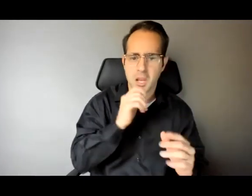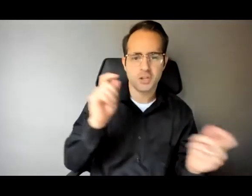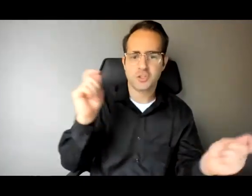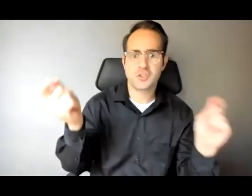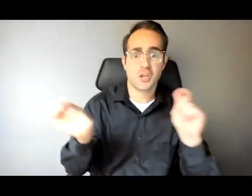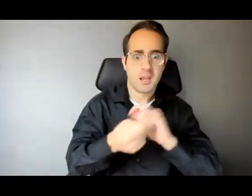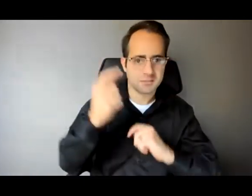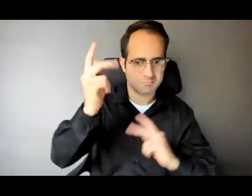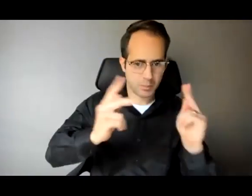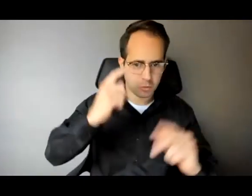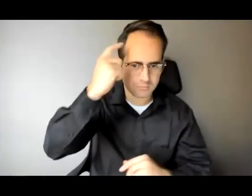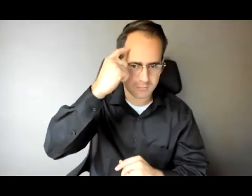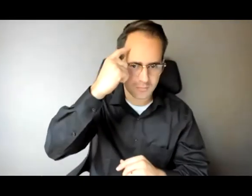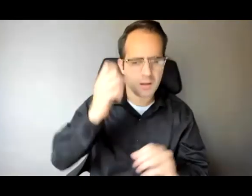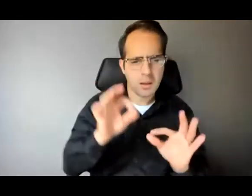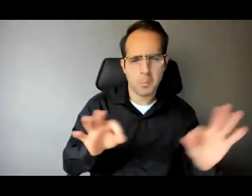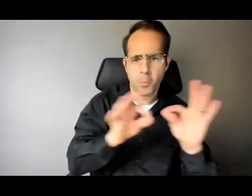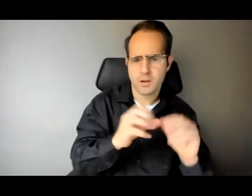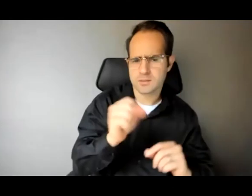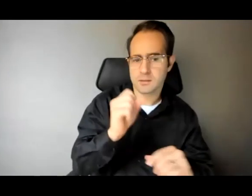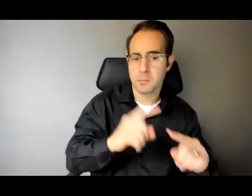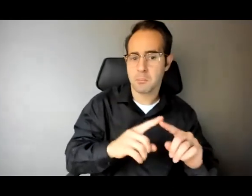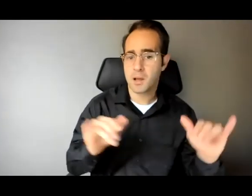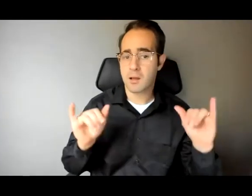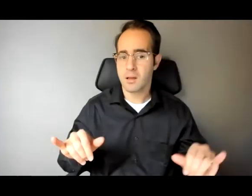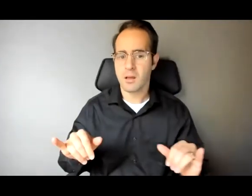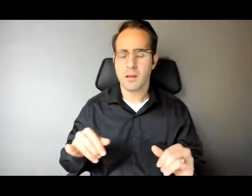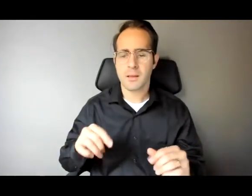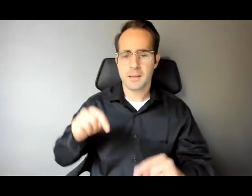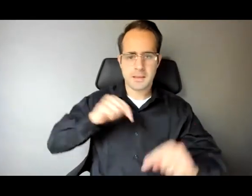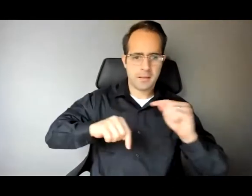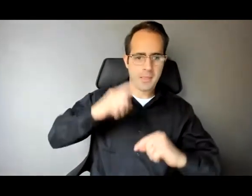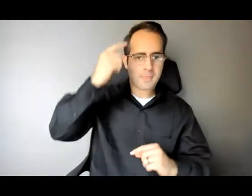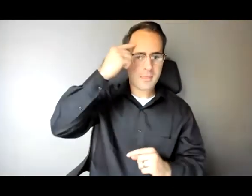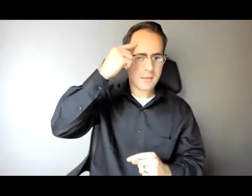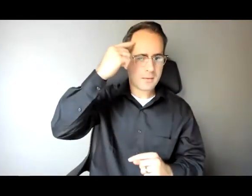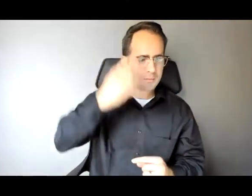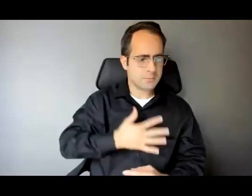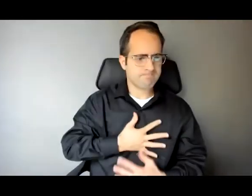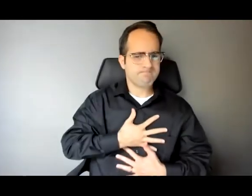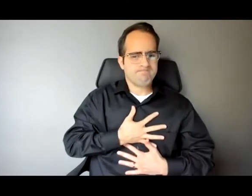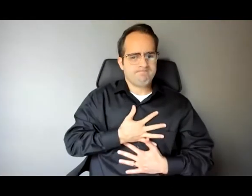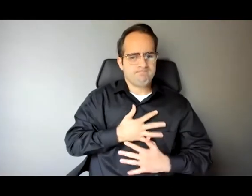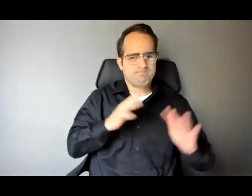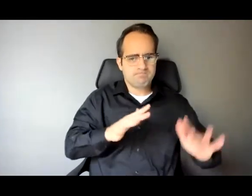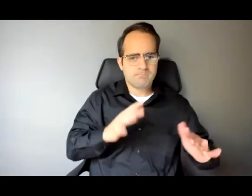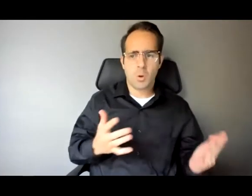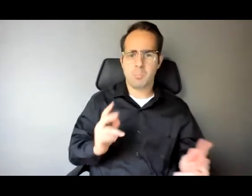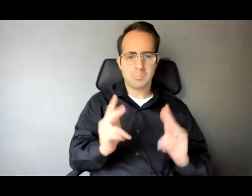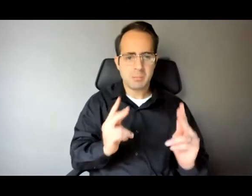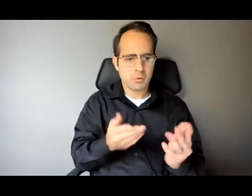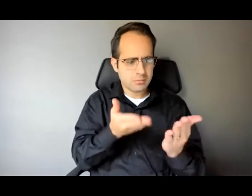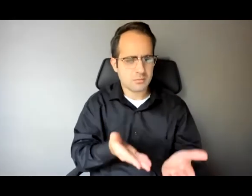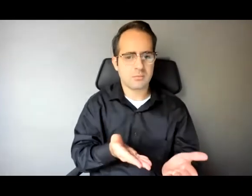place where we think about things like compassion and humanity I'm thinking about this video I saw yesterday of these